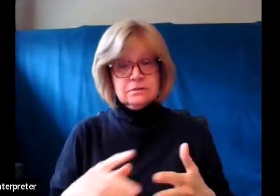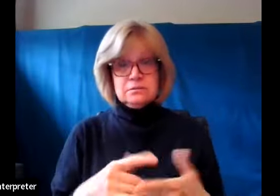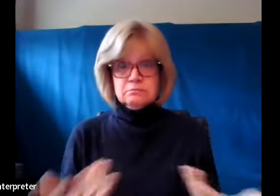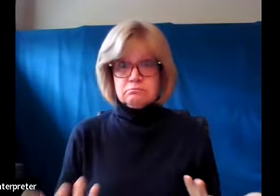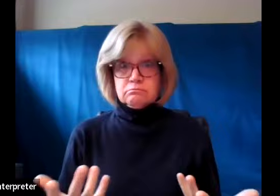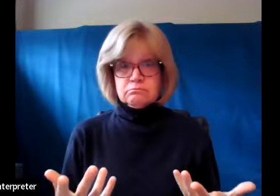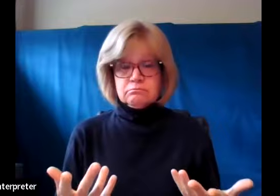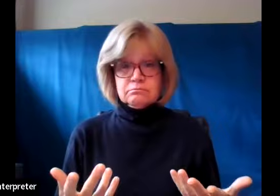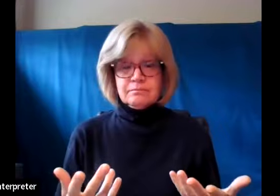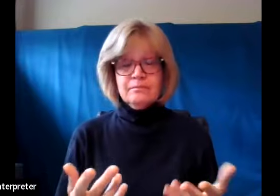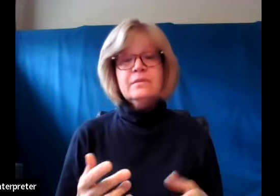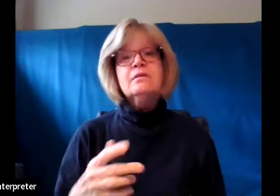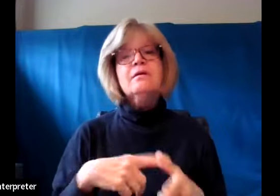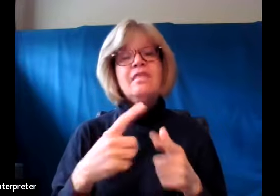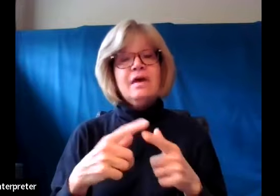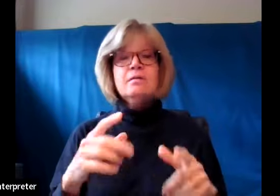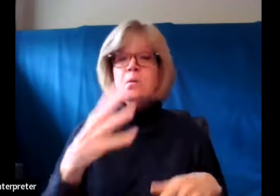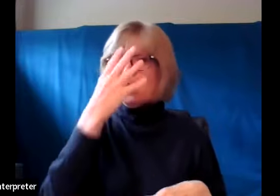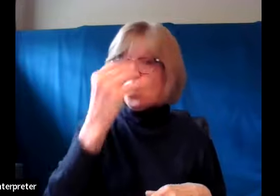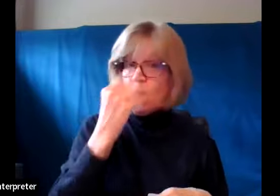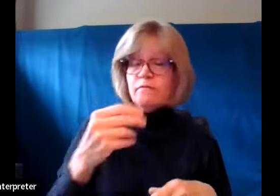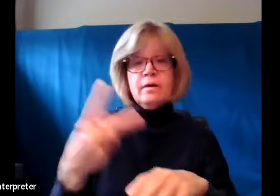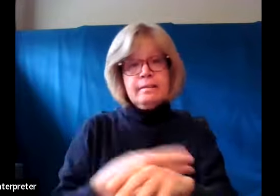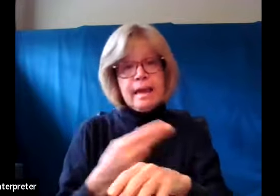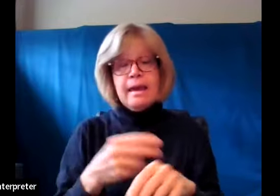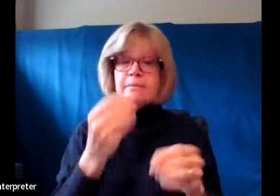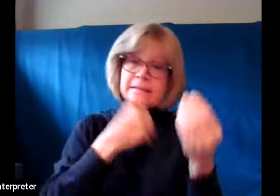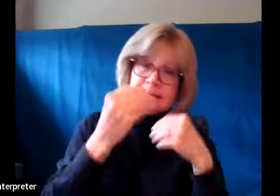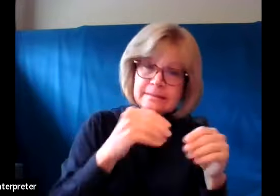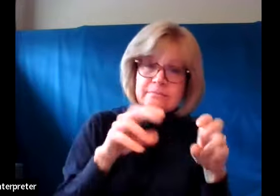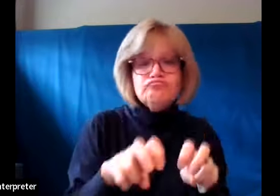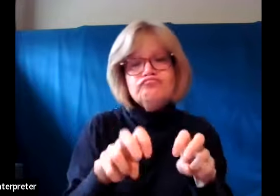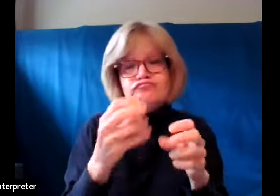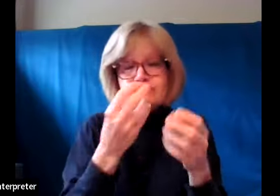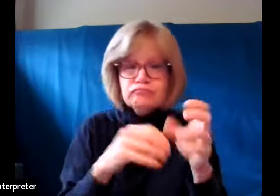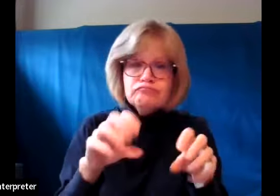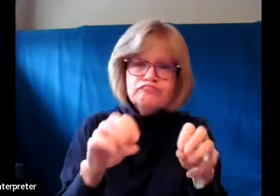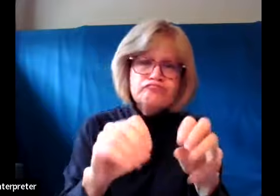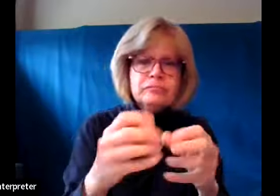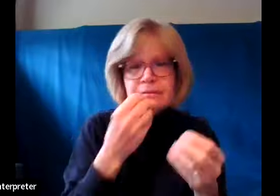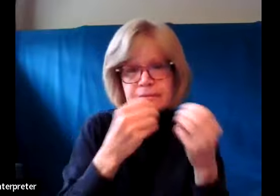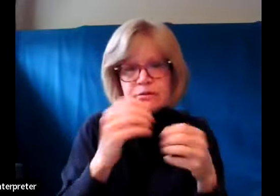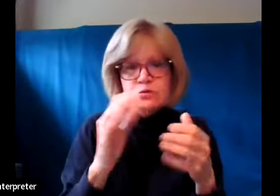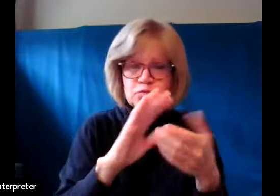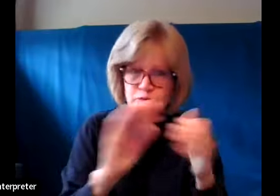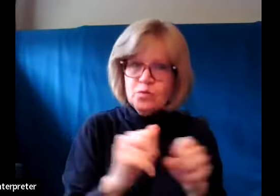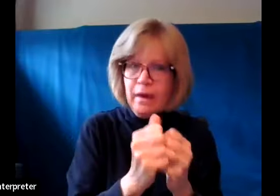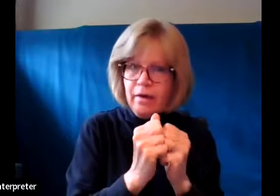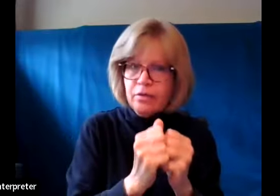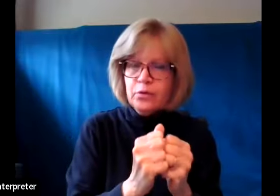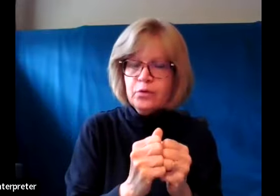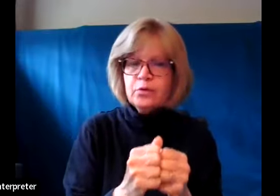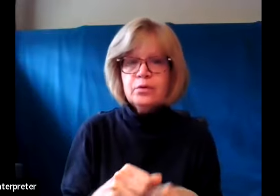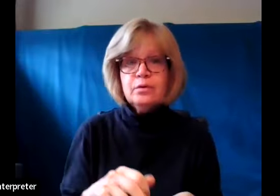And then there's a beautiful image of the wolf and the lamb eating together that brings back a recollection of the peaceable kingdom